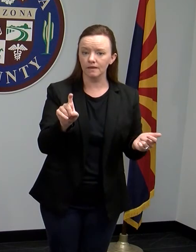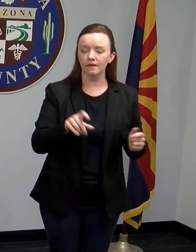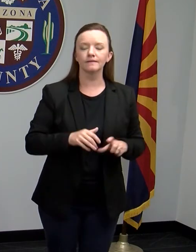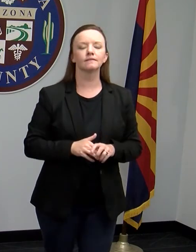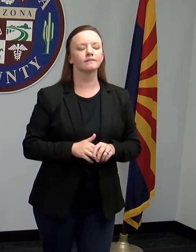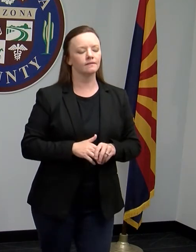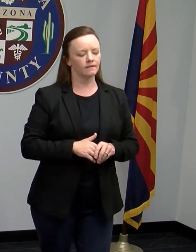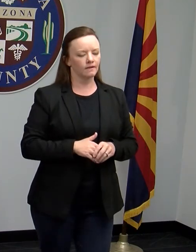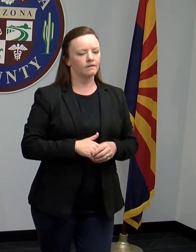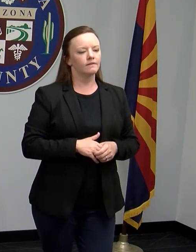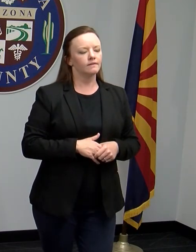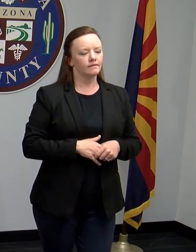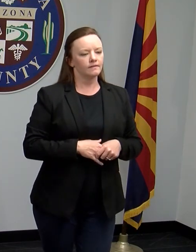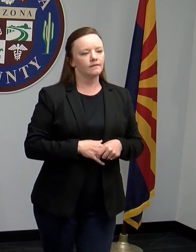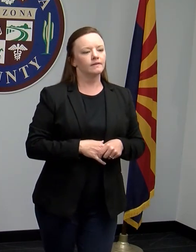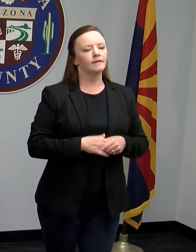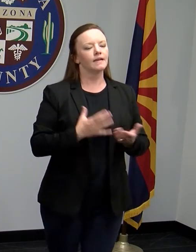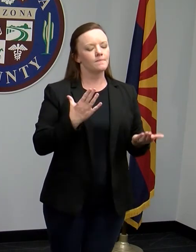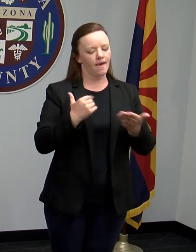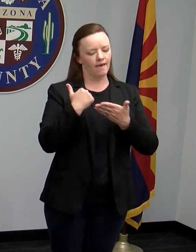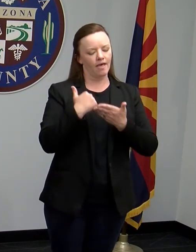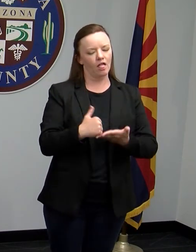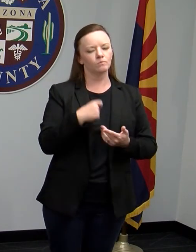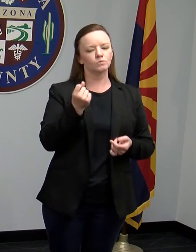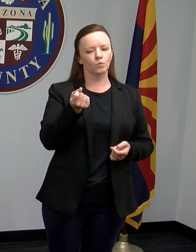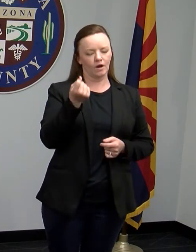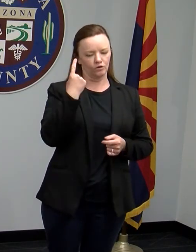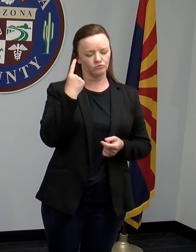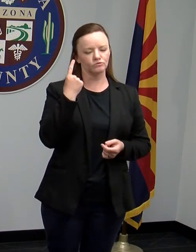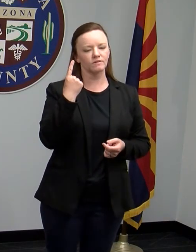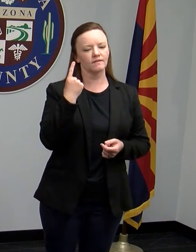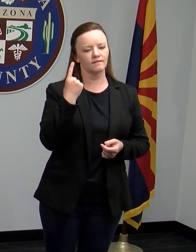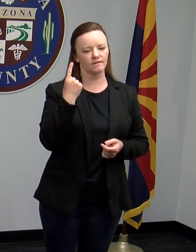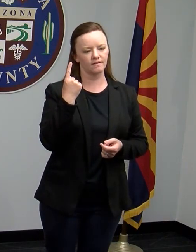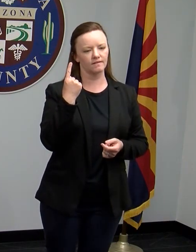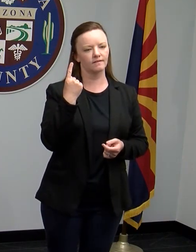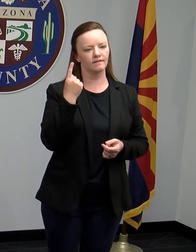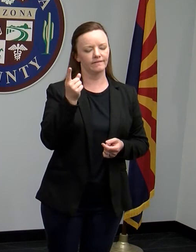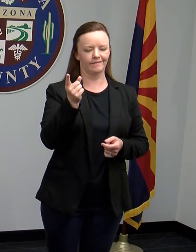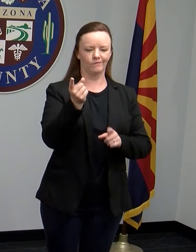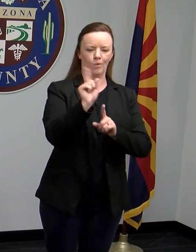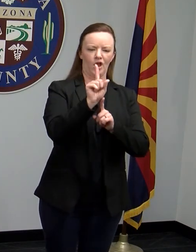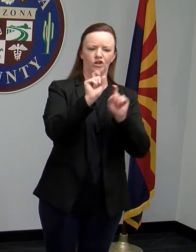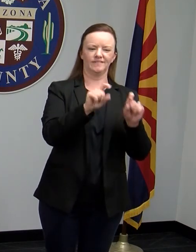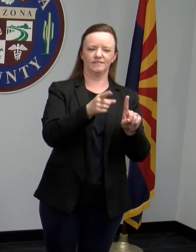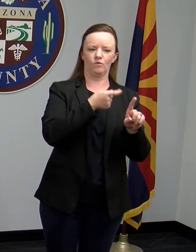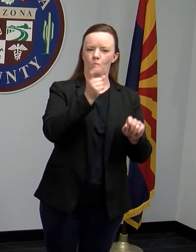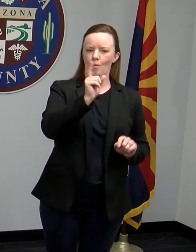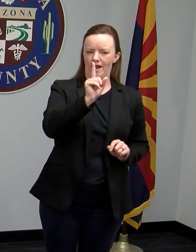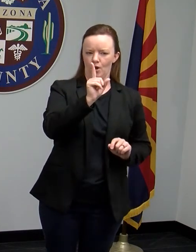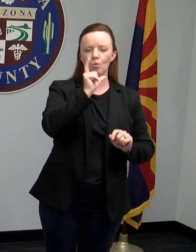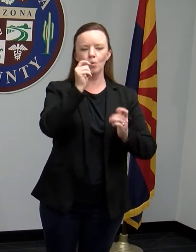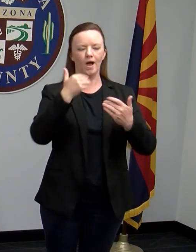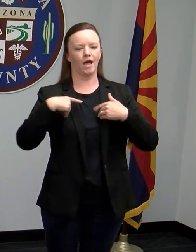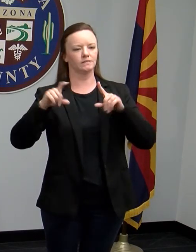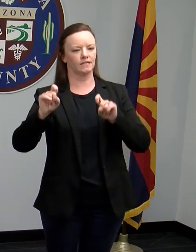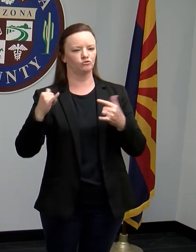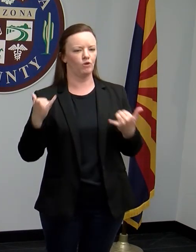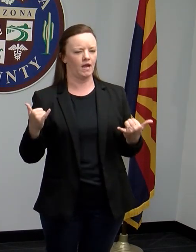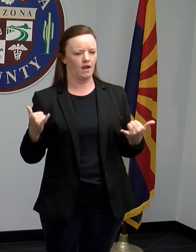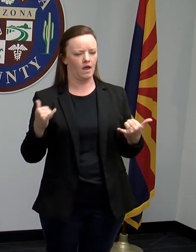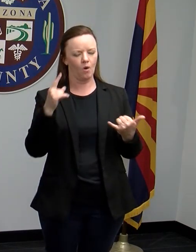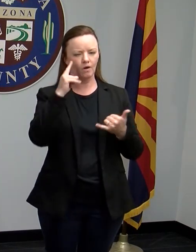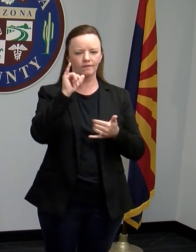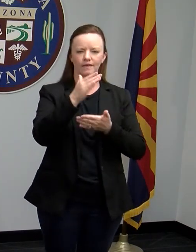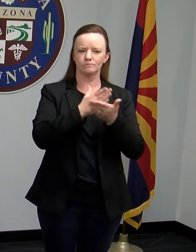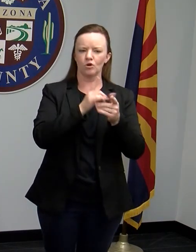Yeah, I think it might help to understand, you know, where the tests are coming from and who has the tests right now. So I think that's